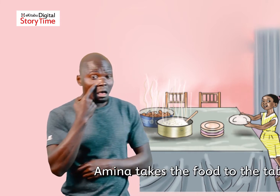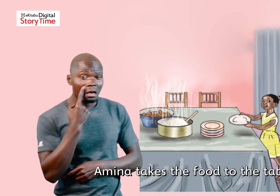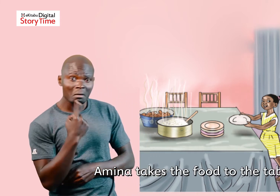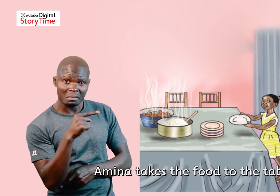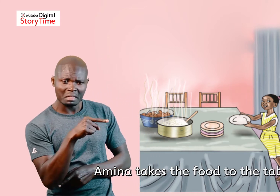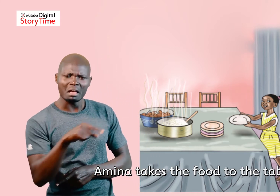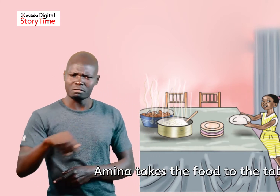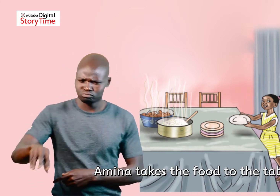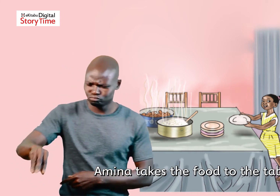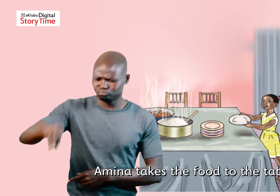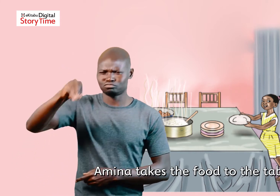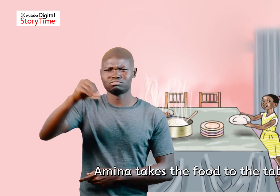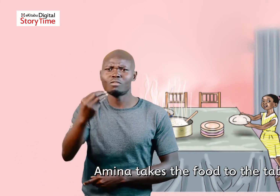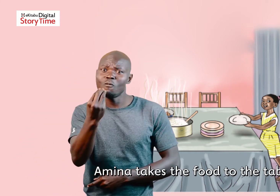Amina takes the food to the table